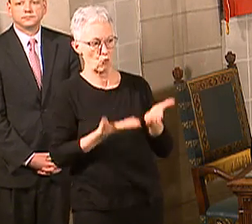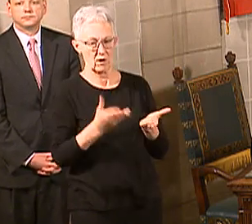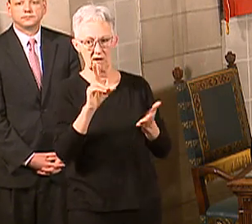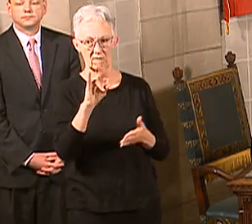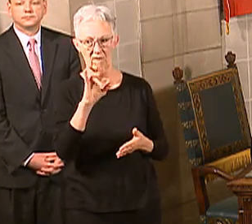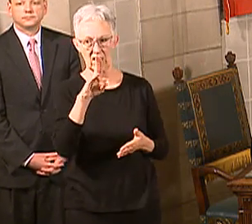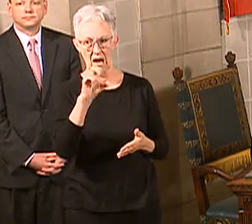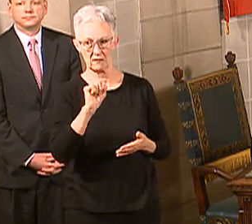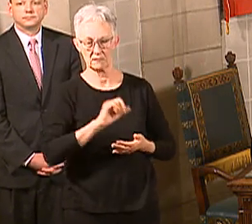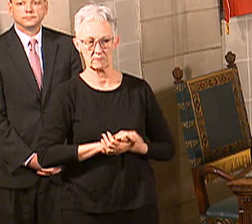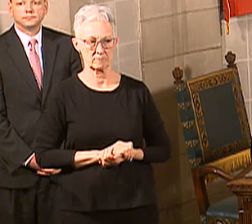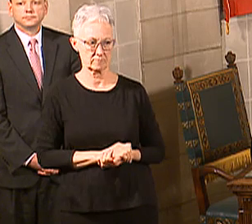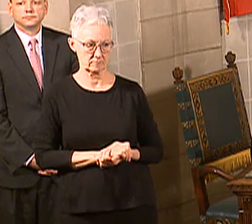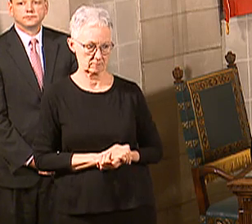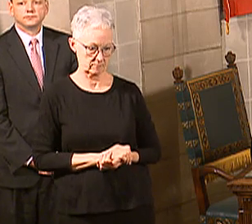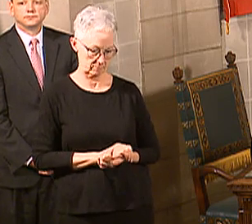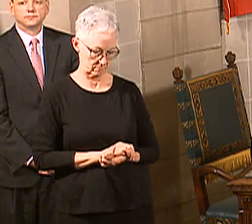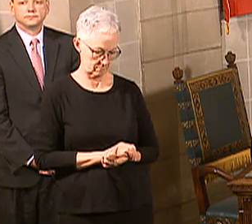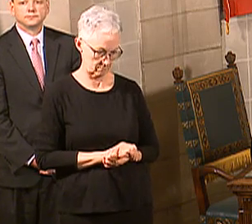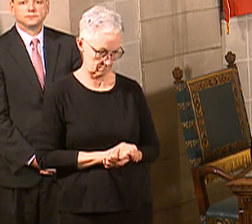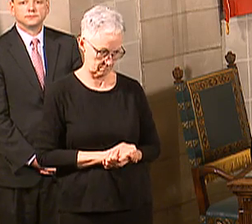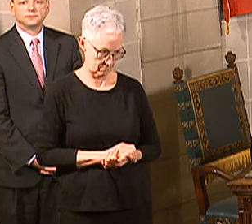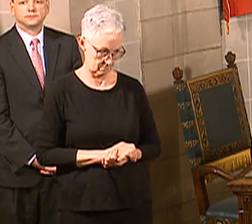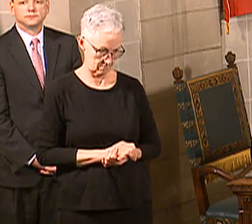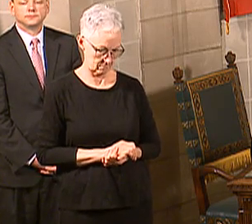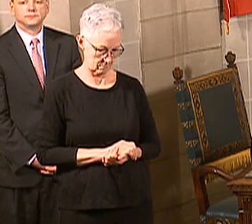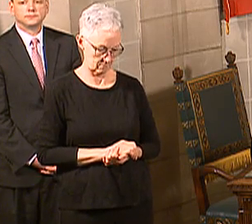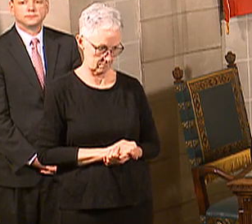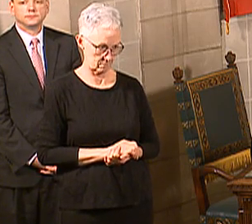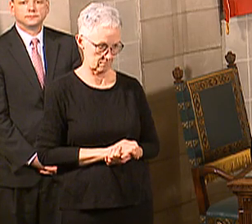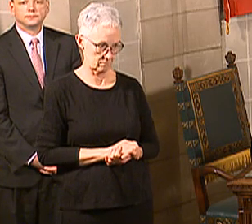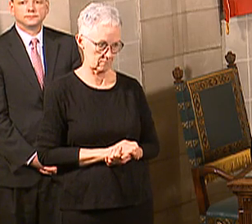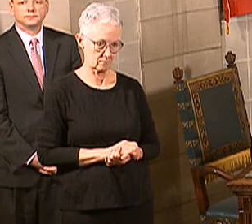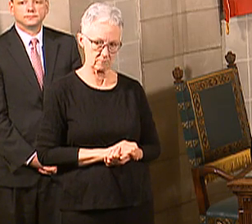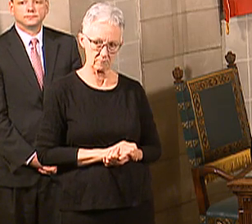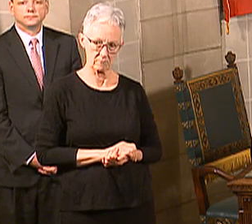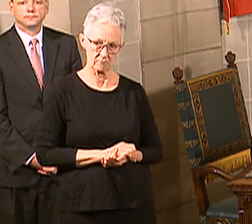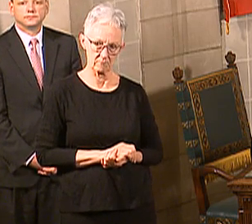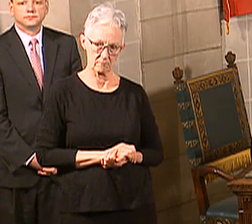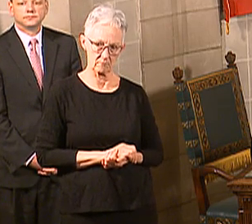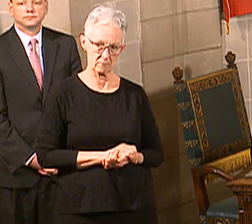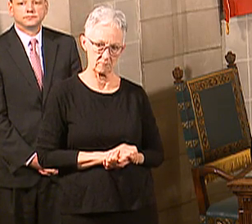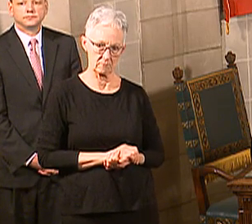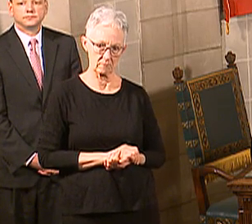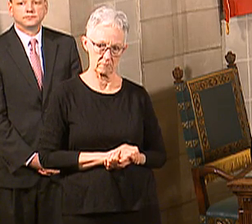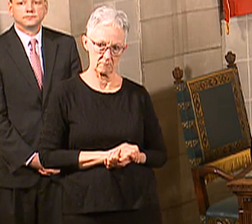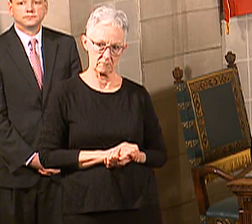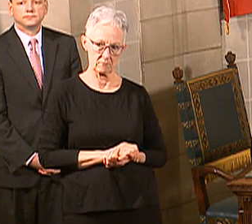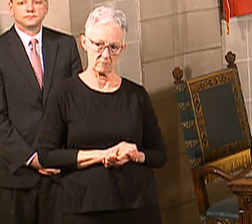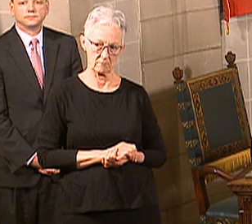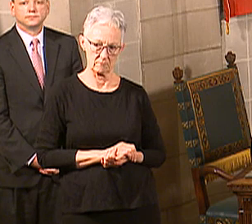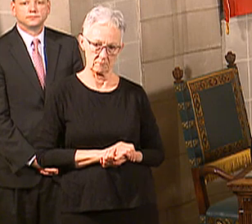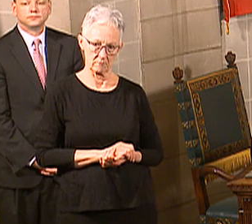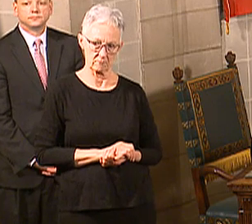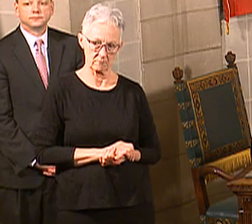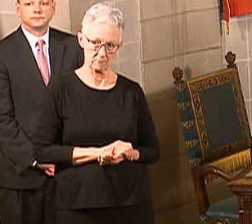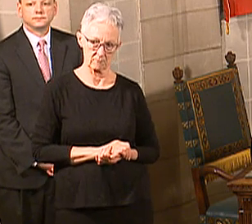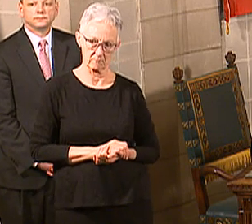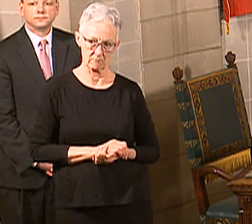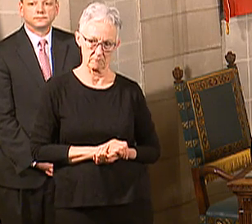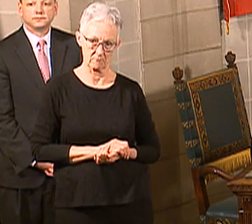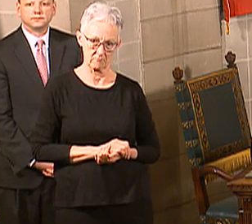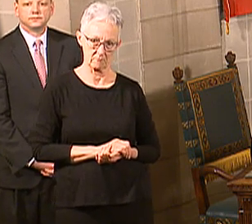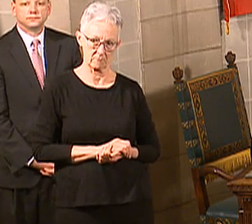Chris Burbach has a follow-up question on FOP. He says, FOP wants to be governor of the state and county health department to give